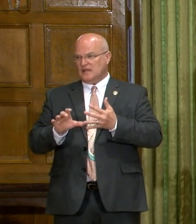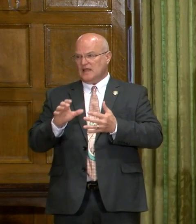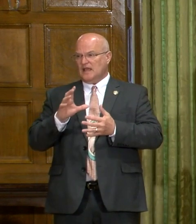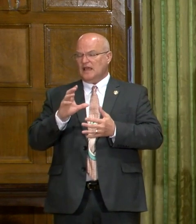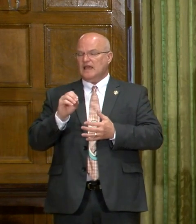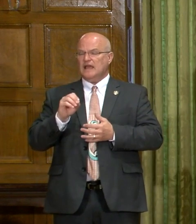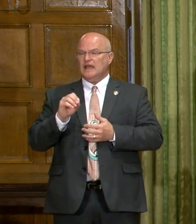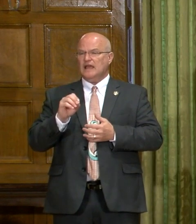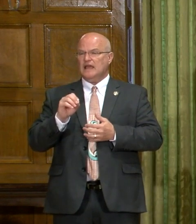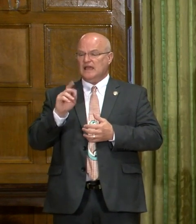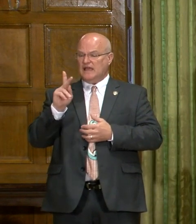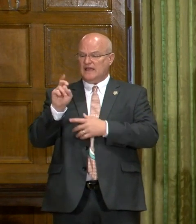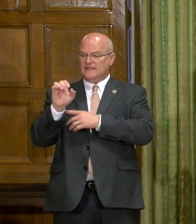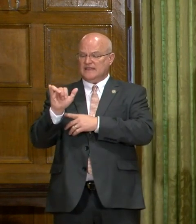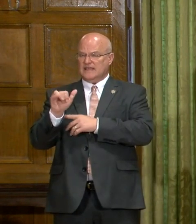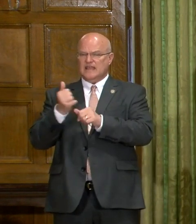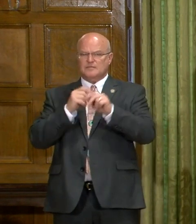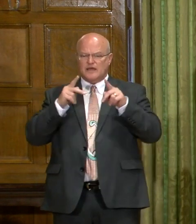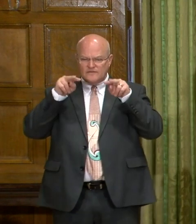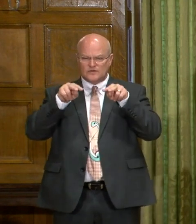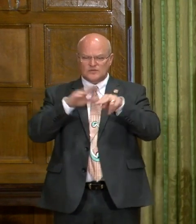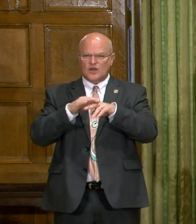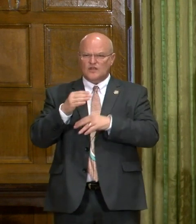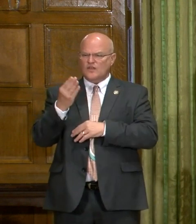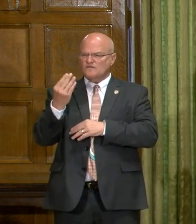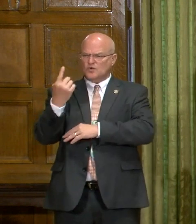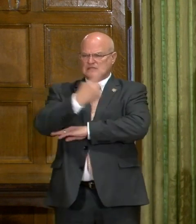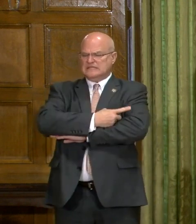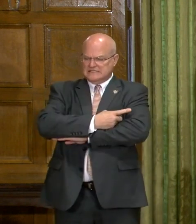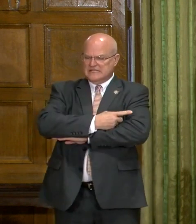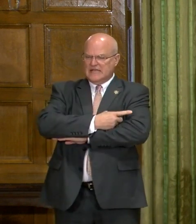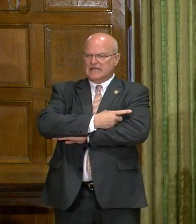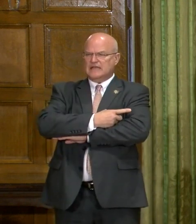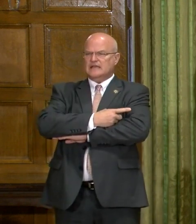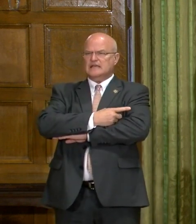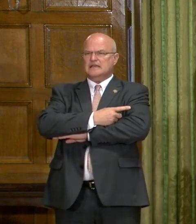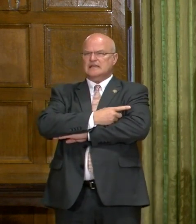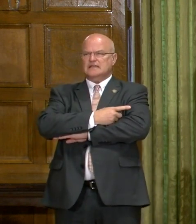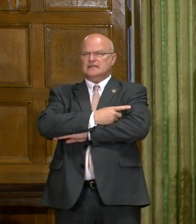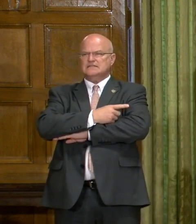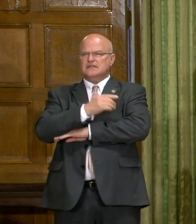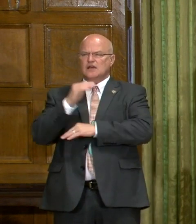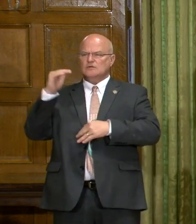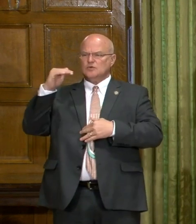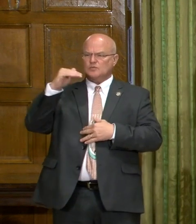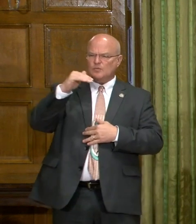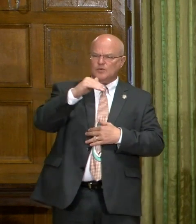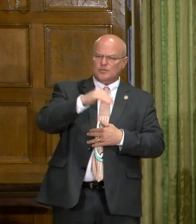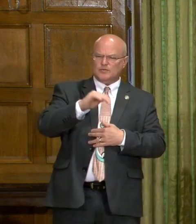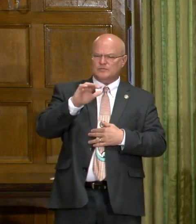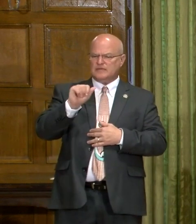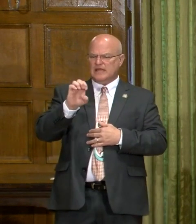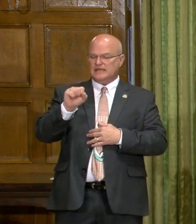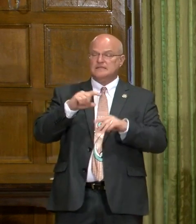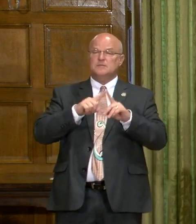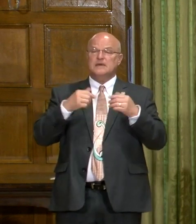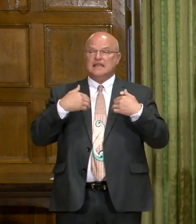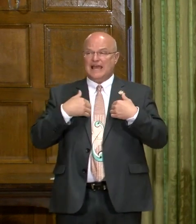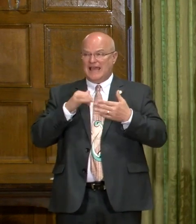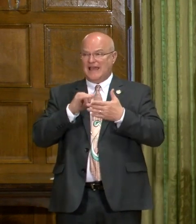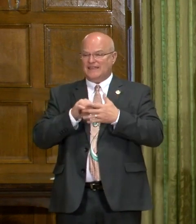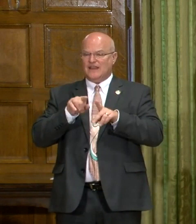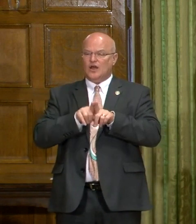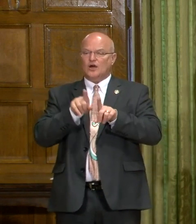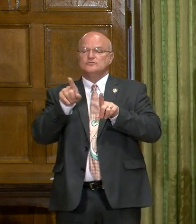And the key, everybody focuses on the 14 days of going down in the trajectory of cases, but it has